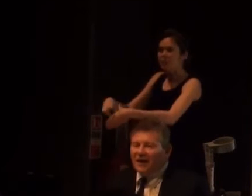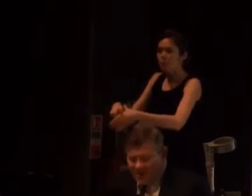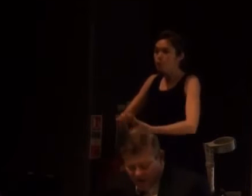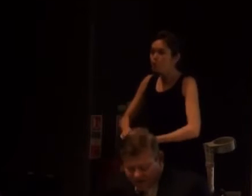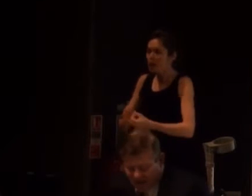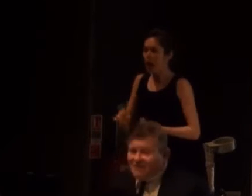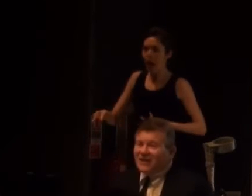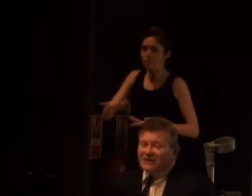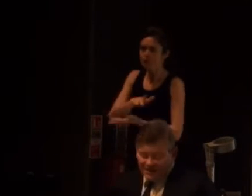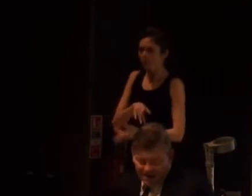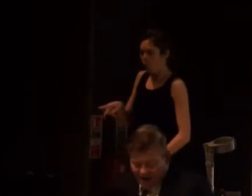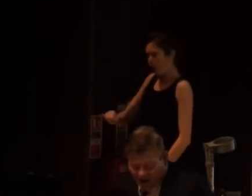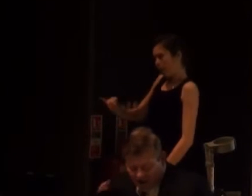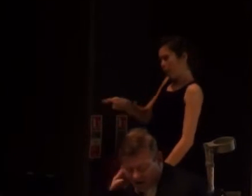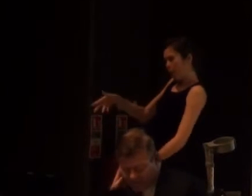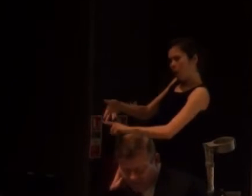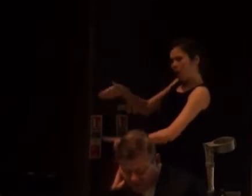idea of scariness.